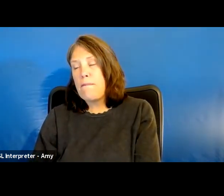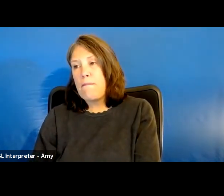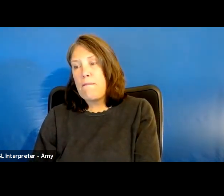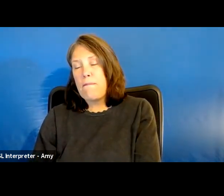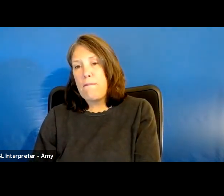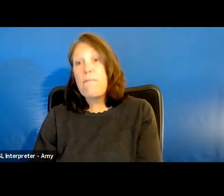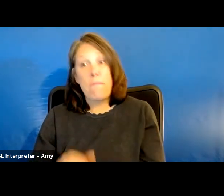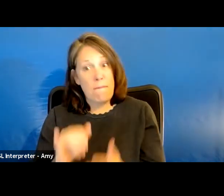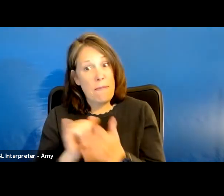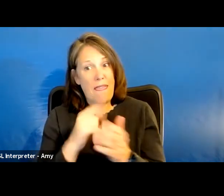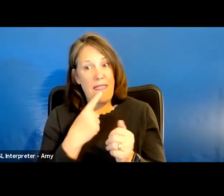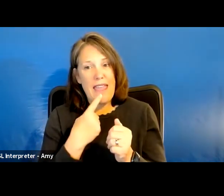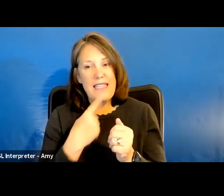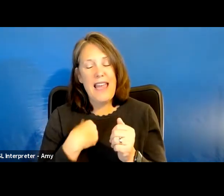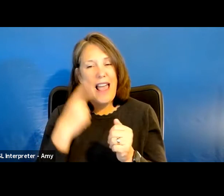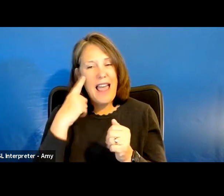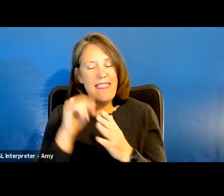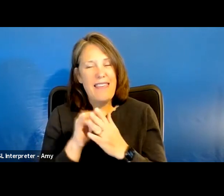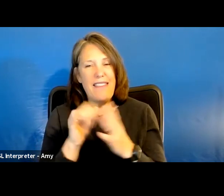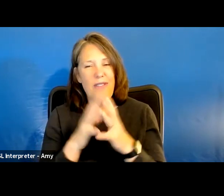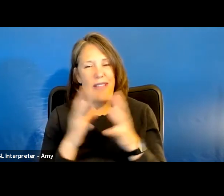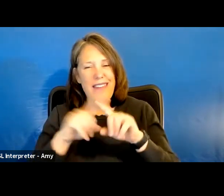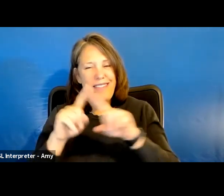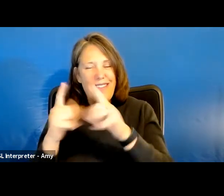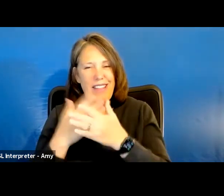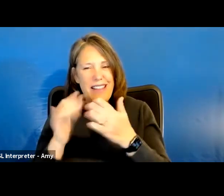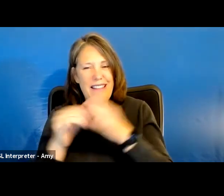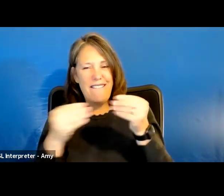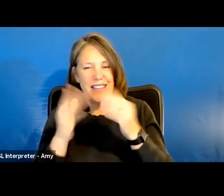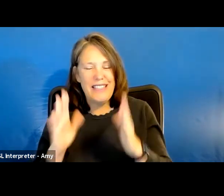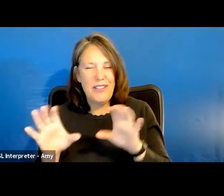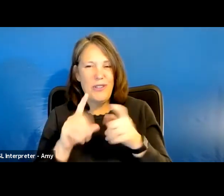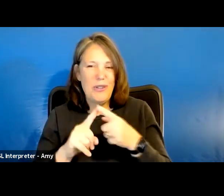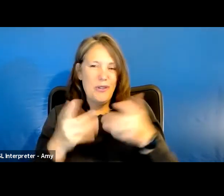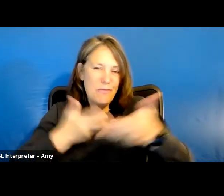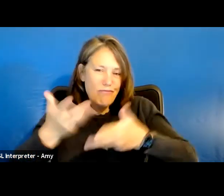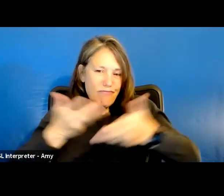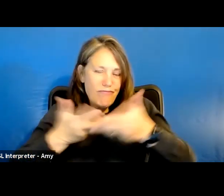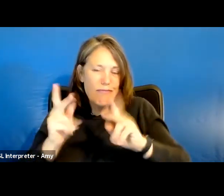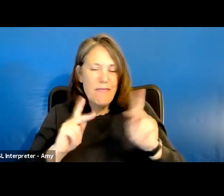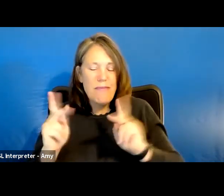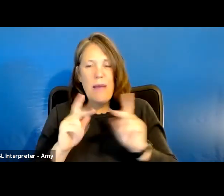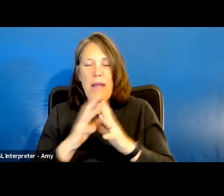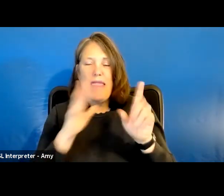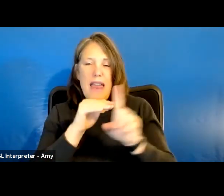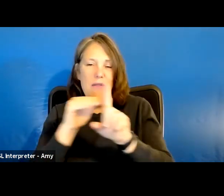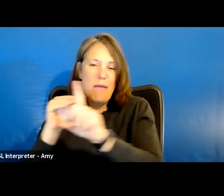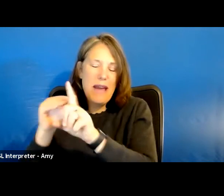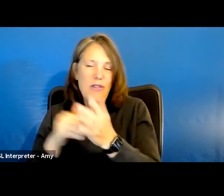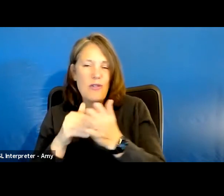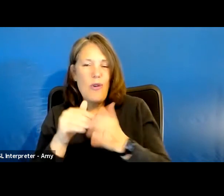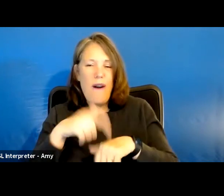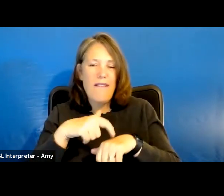That being said, I think there's lots of different things that facilitators do to engage people. Lots of reminders. So oftentimes